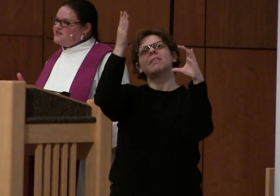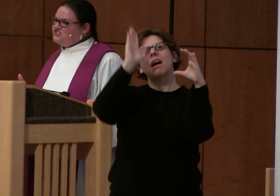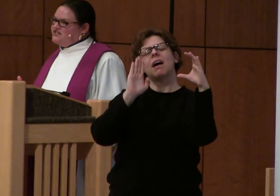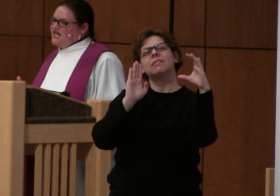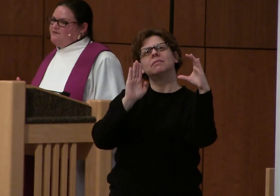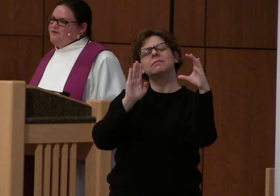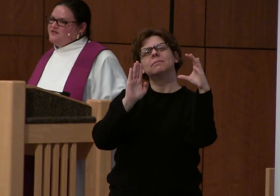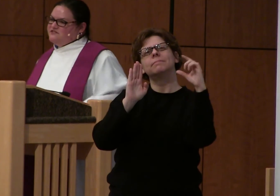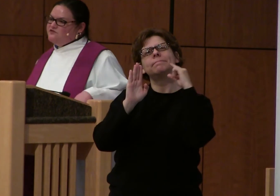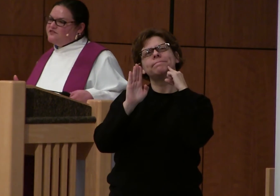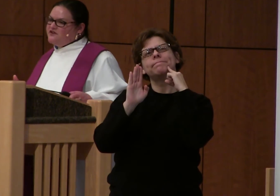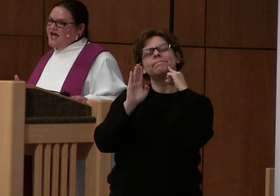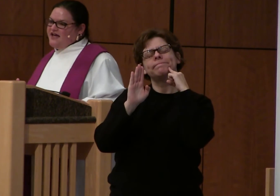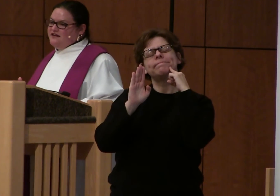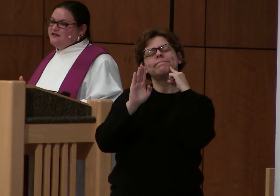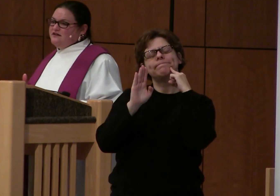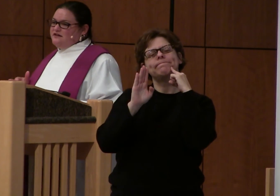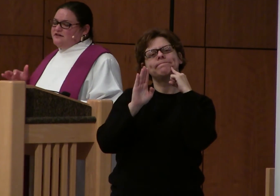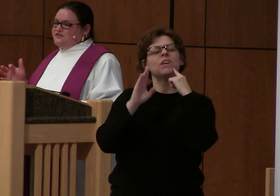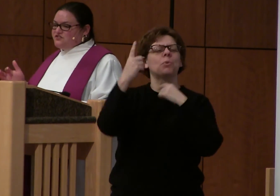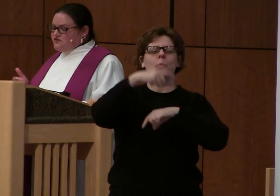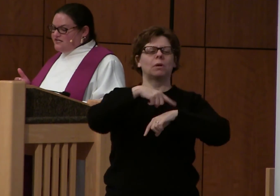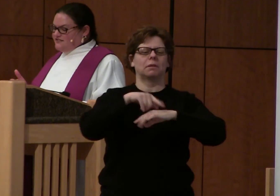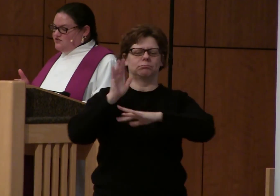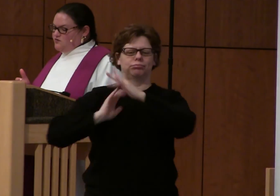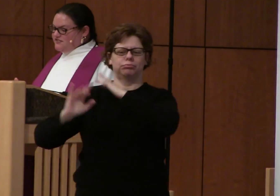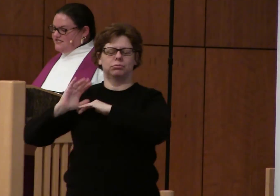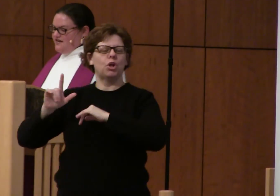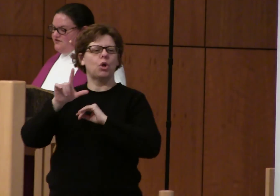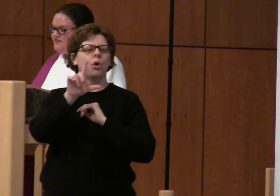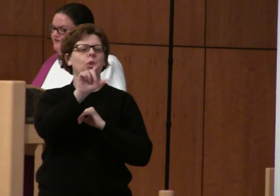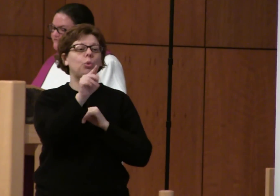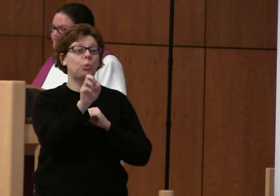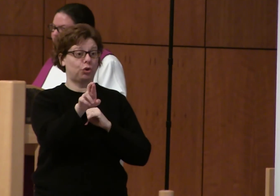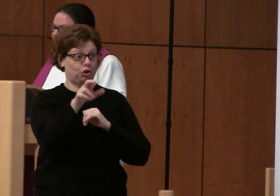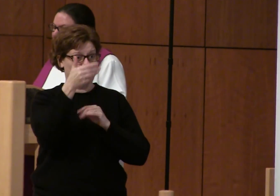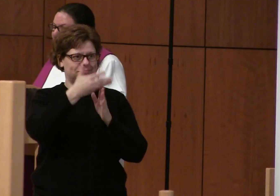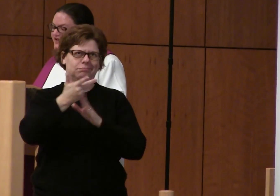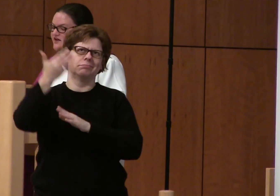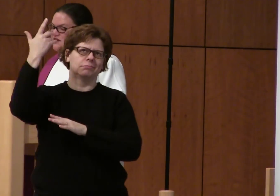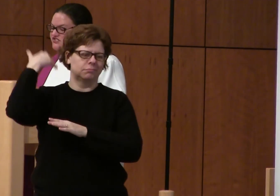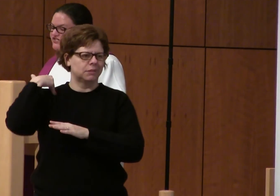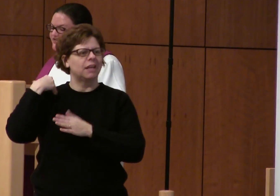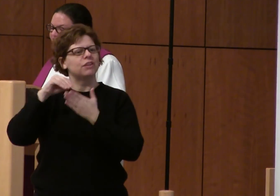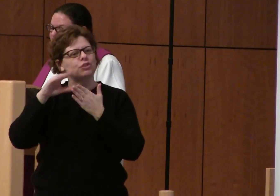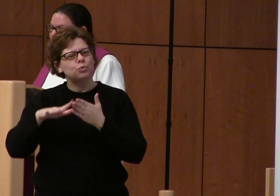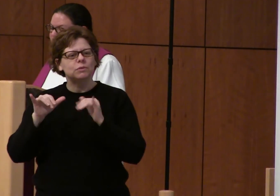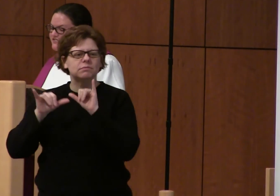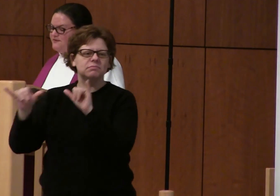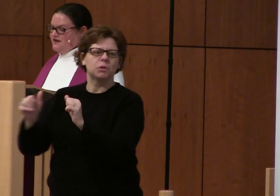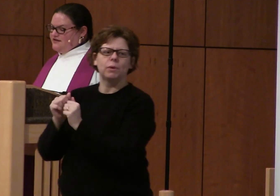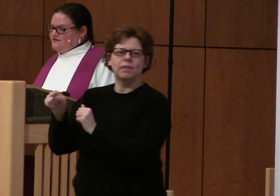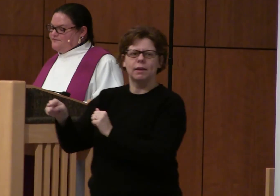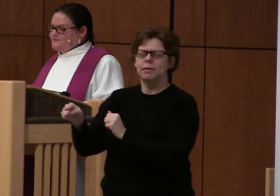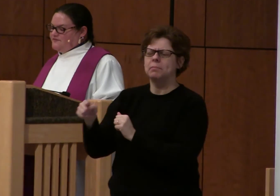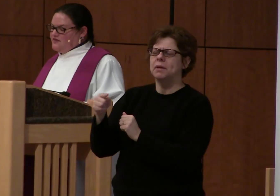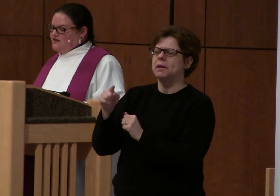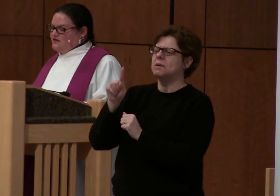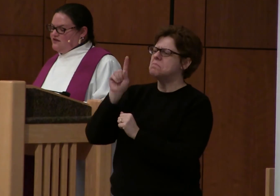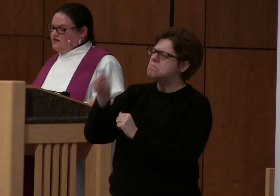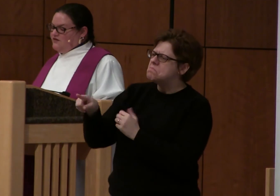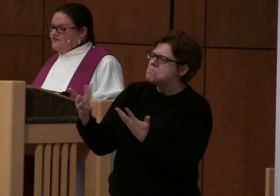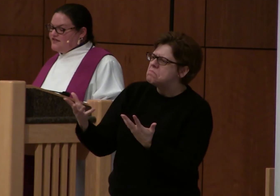This question came up as Luther had students who were staying with him. And when that question came, he responded,